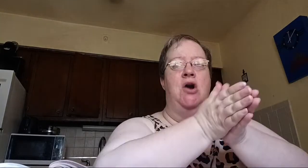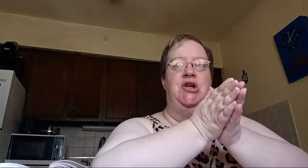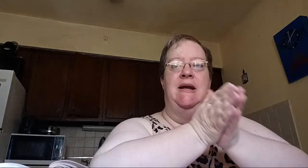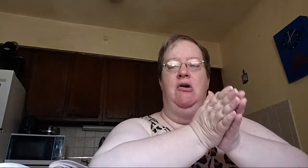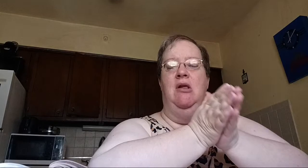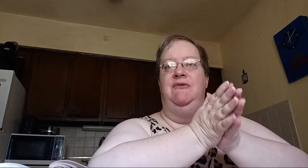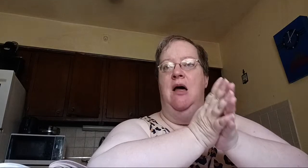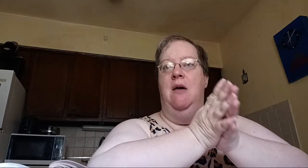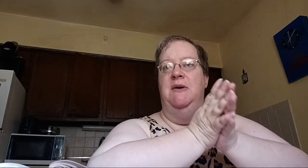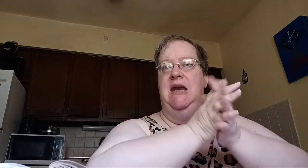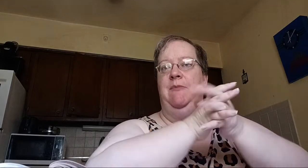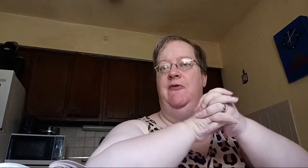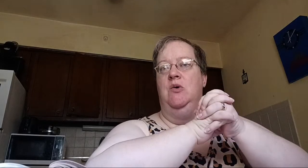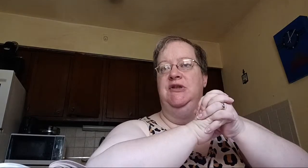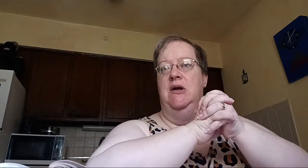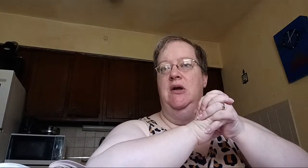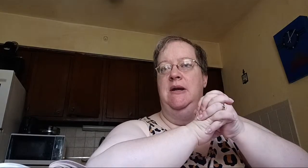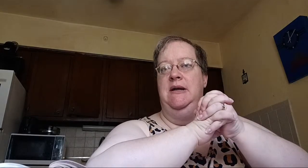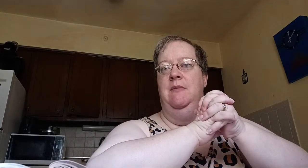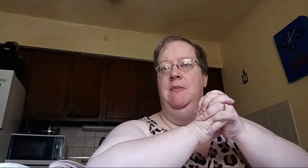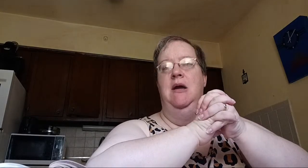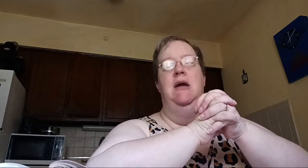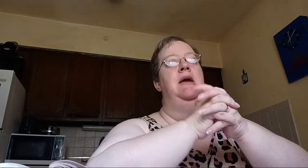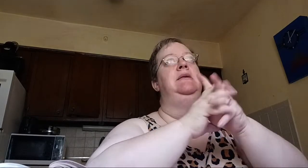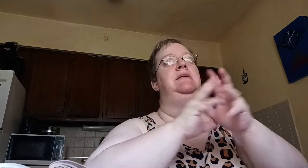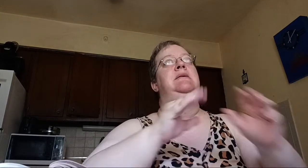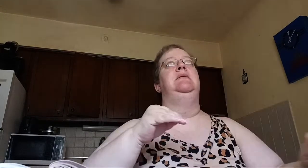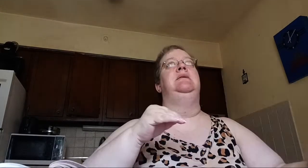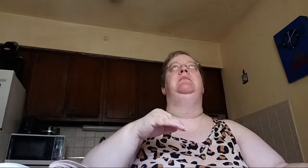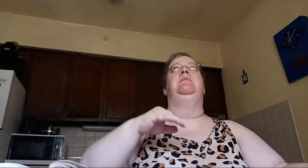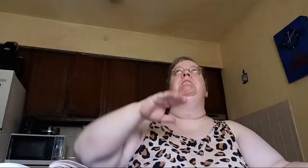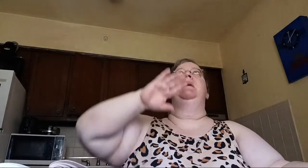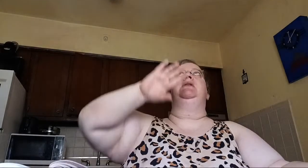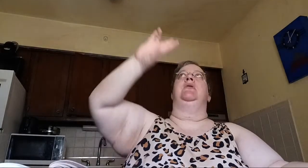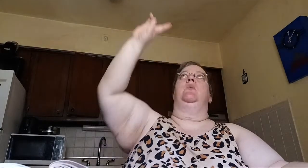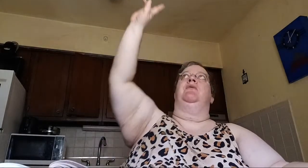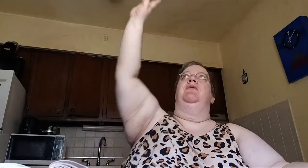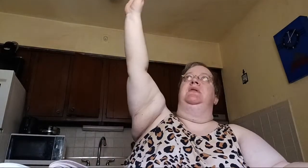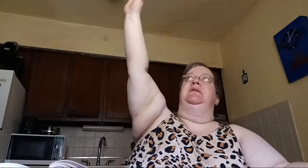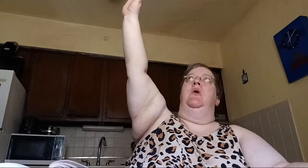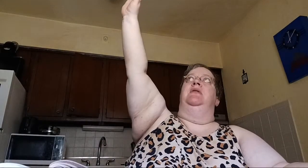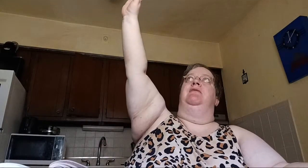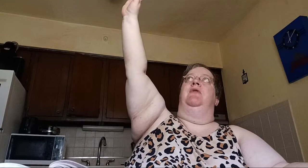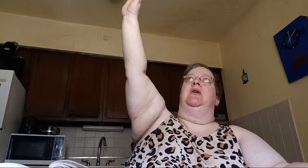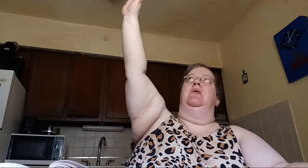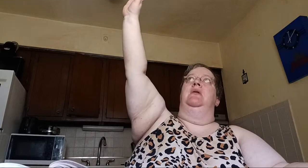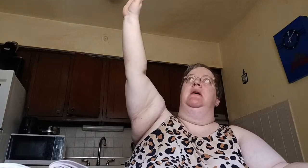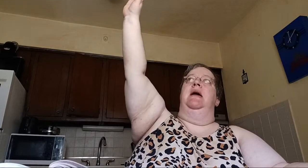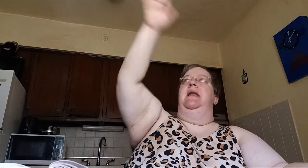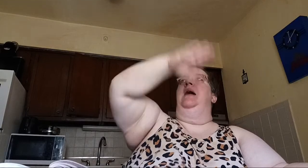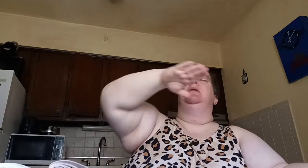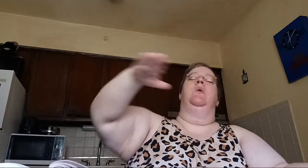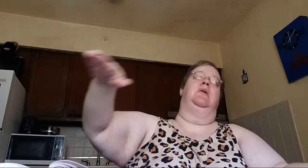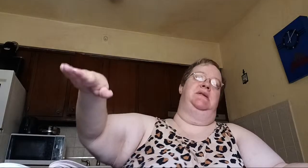in our life to help us keep focused on him, to make sure that we're focusing on the vertical and not the horizontal.